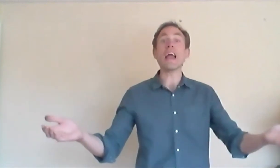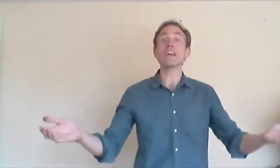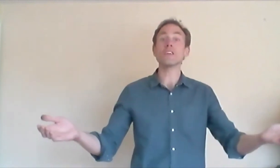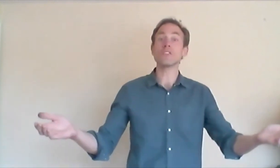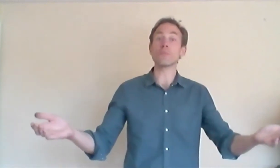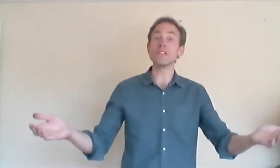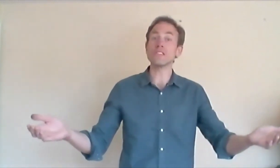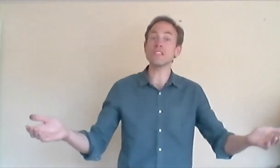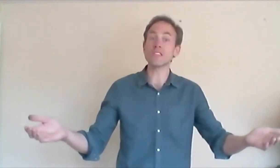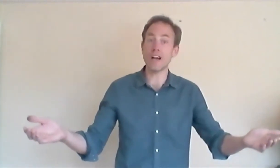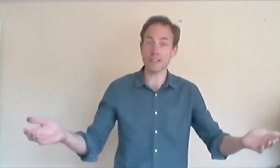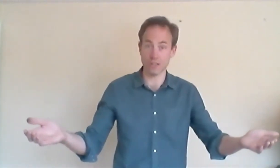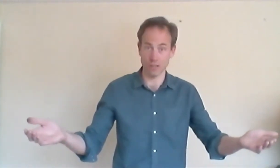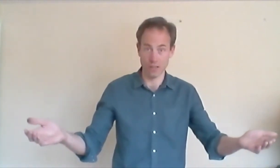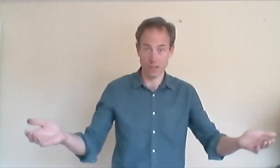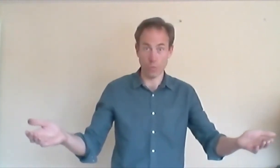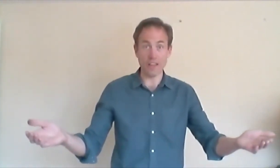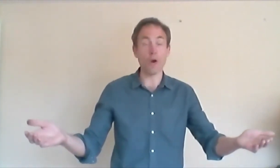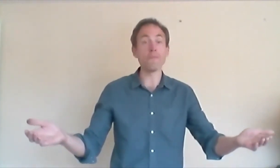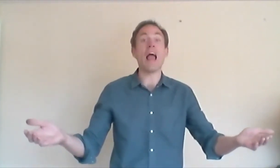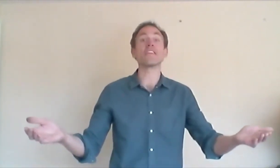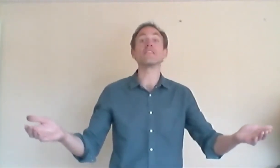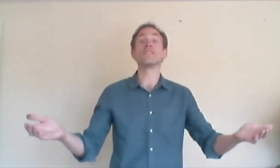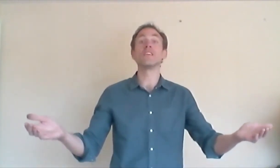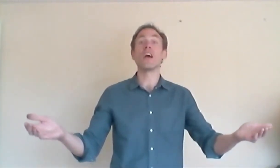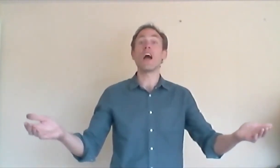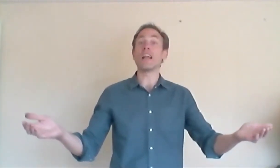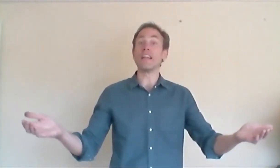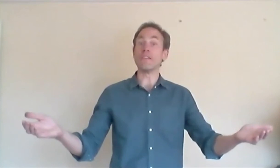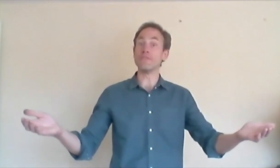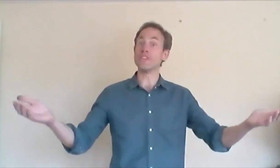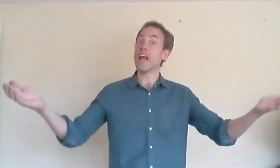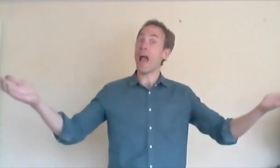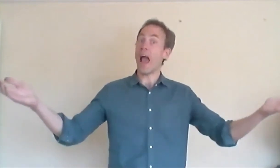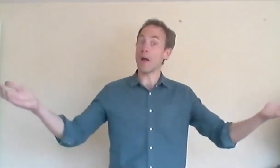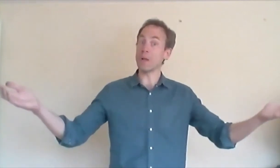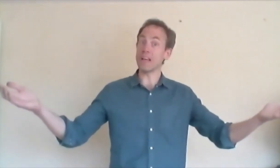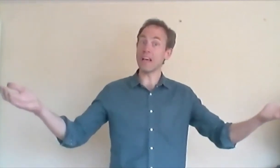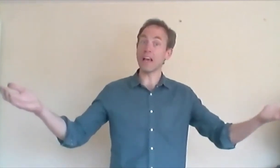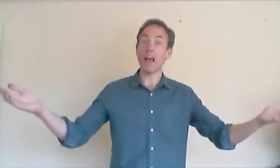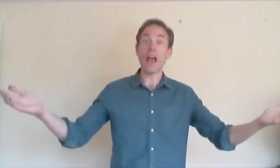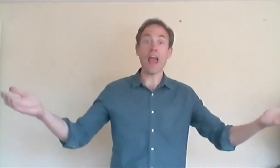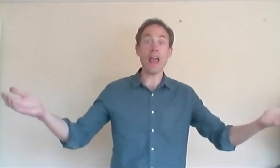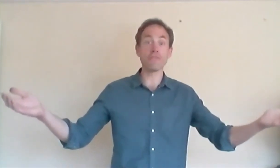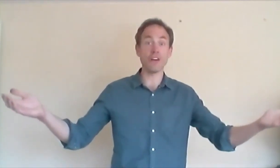to the prince's castle where they were married and lived happily ever